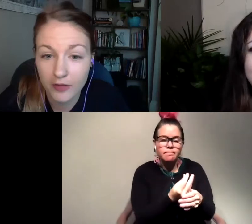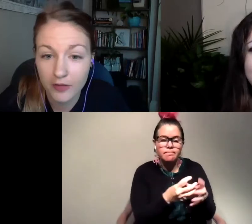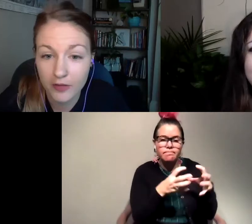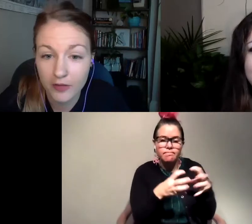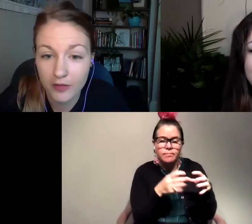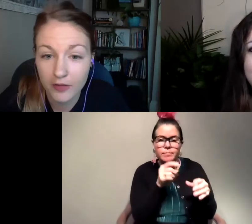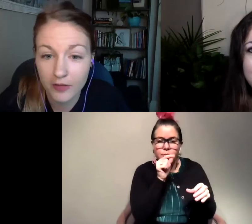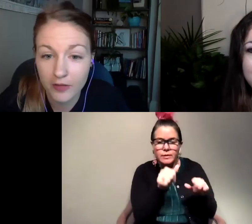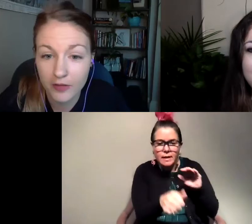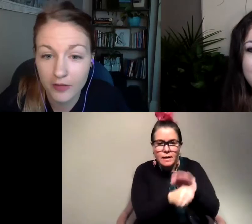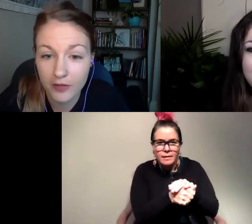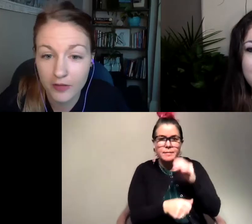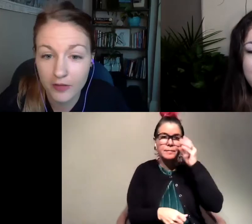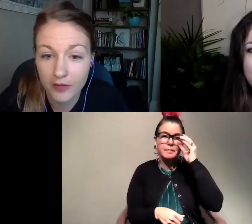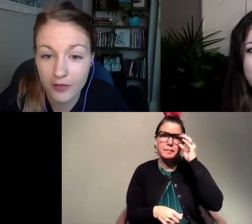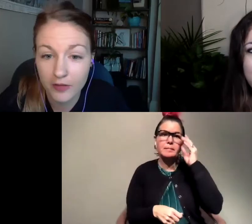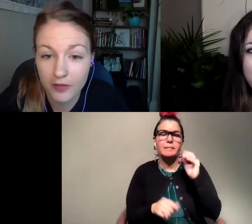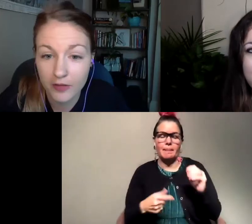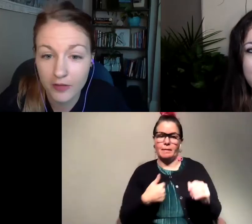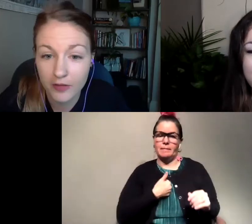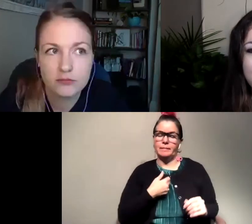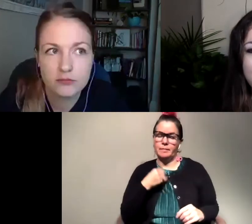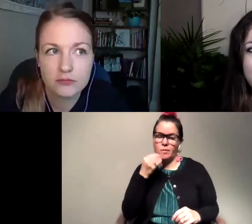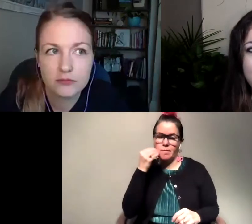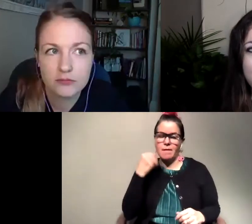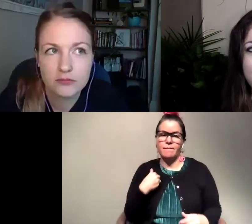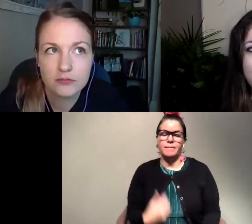hide out in that which is what I have.